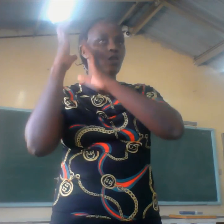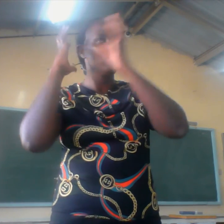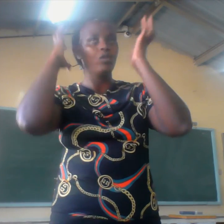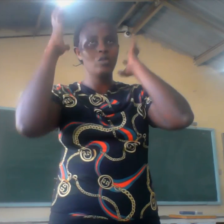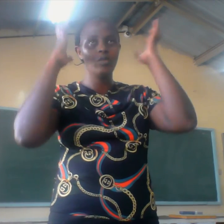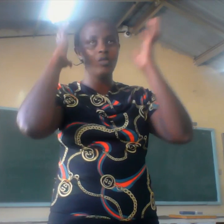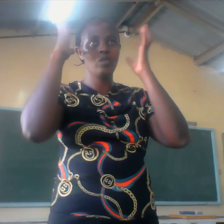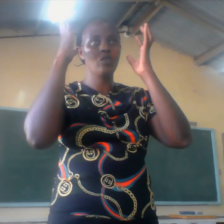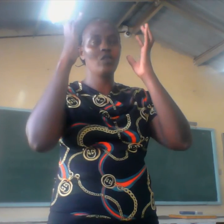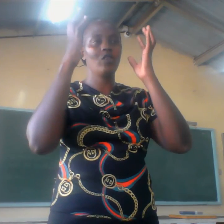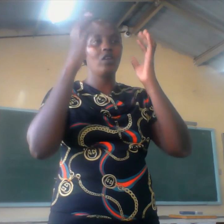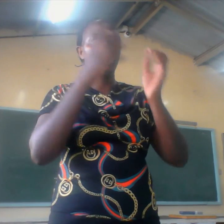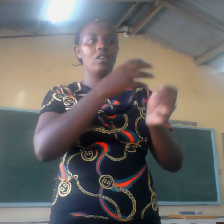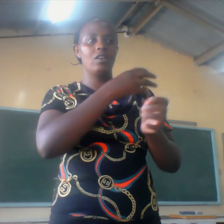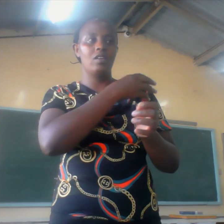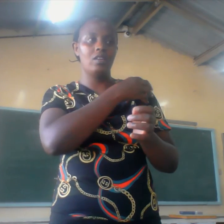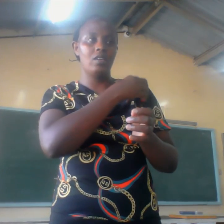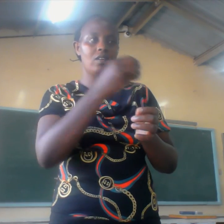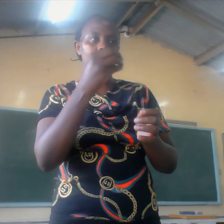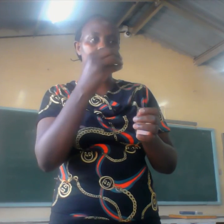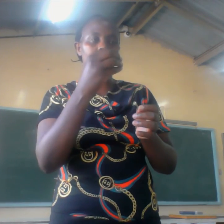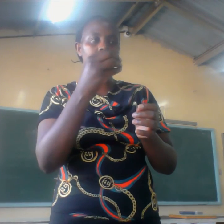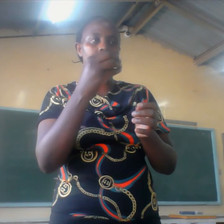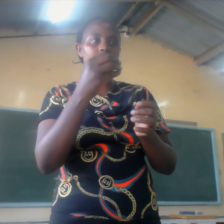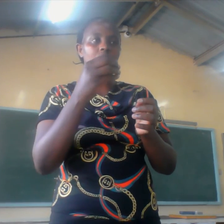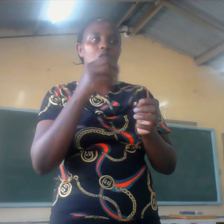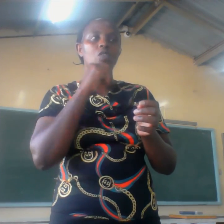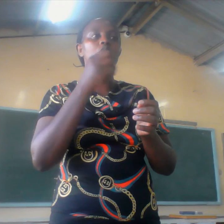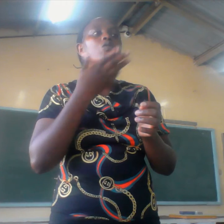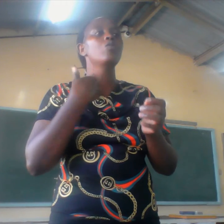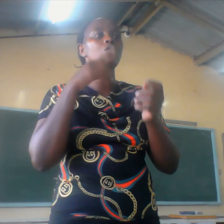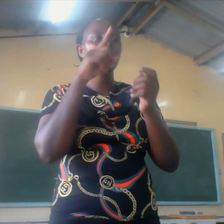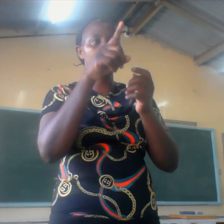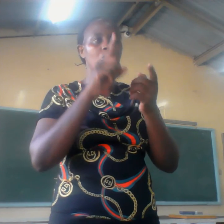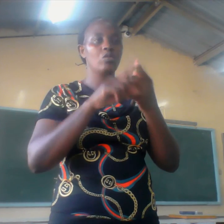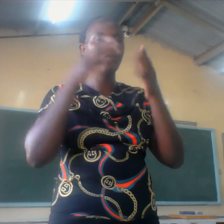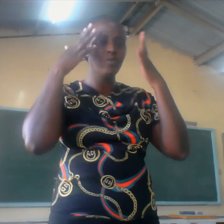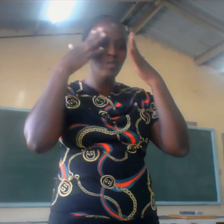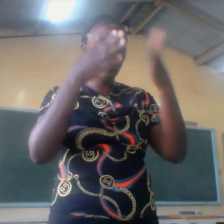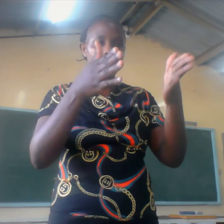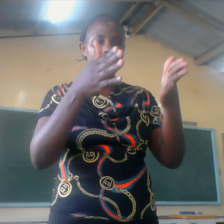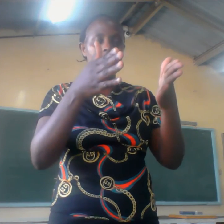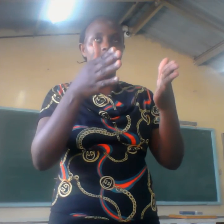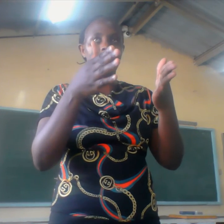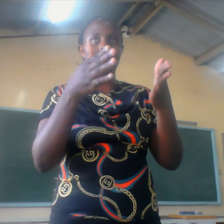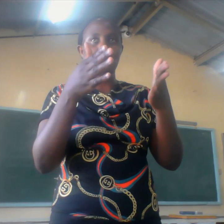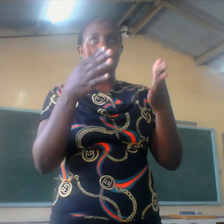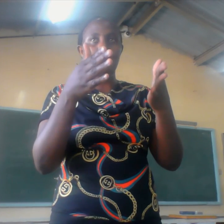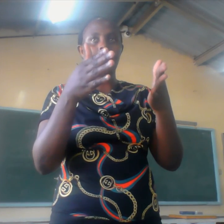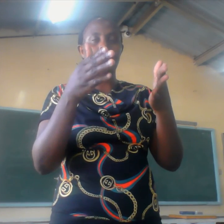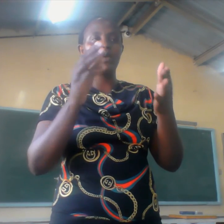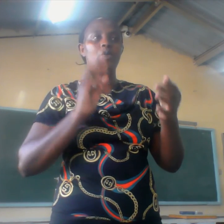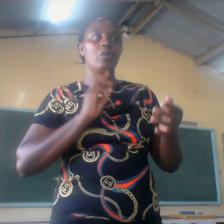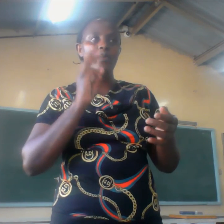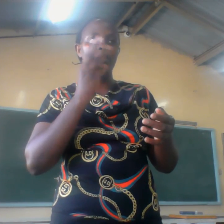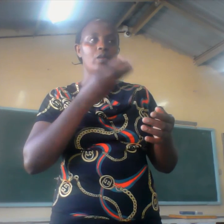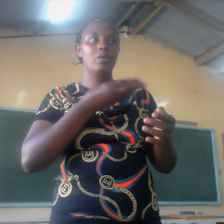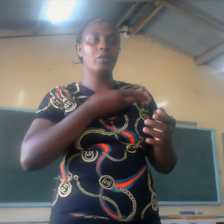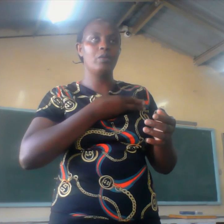from focusing on development and delivery of the promises and the pledges that you made to the people of Kenya in the last